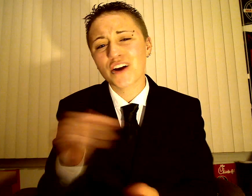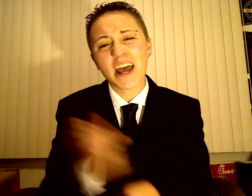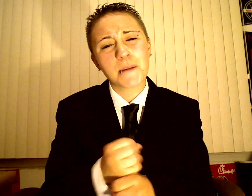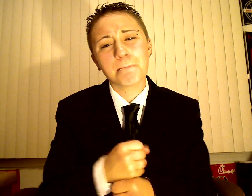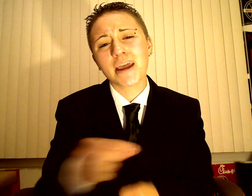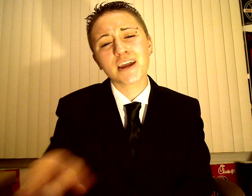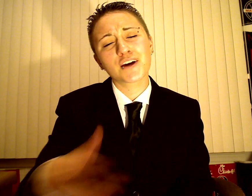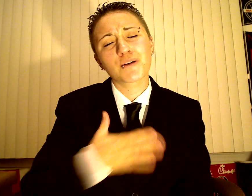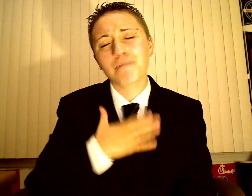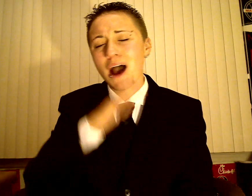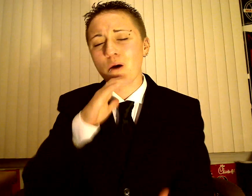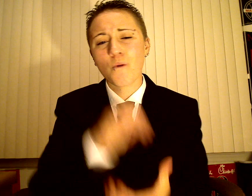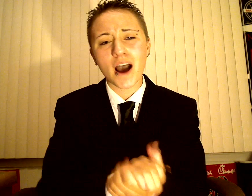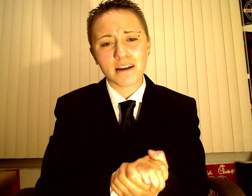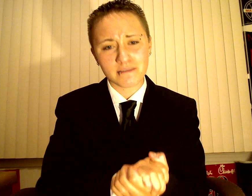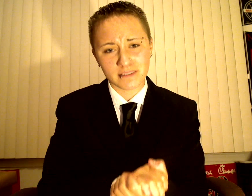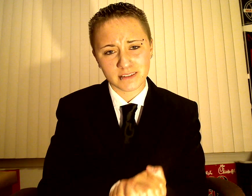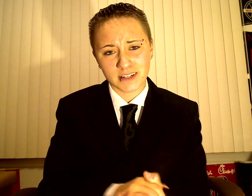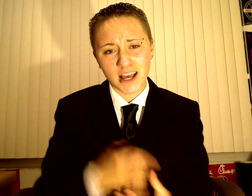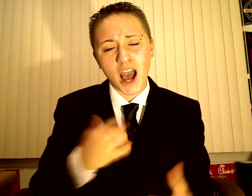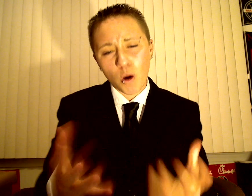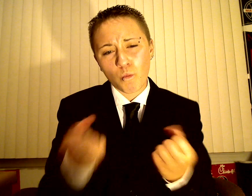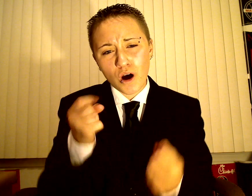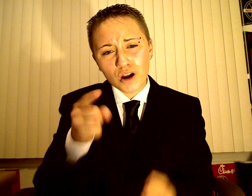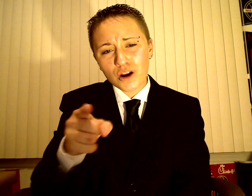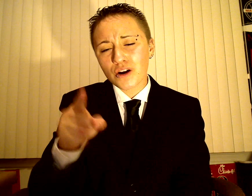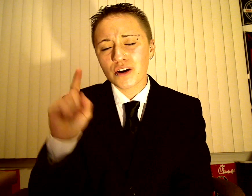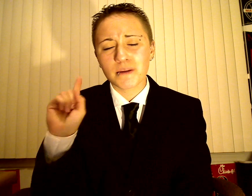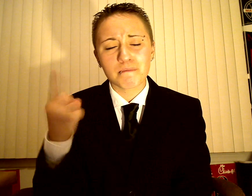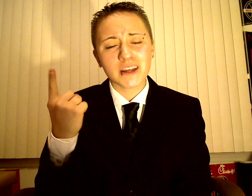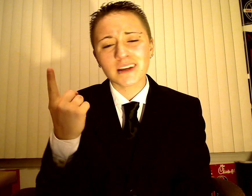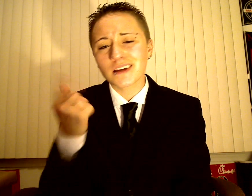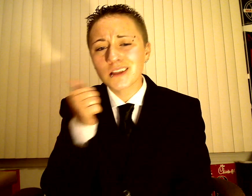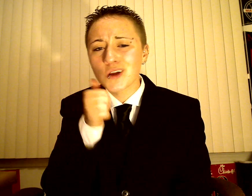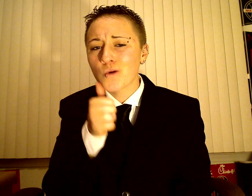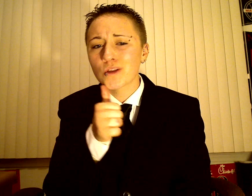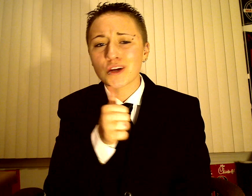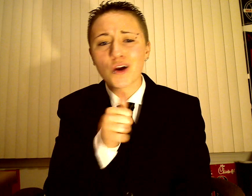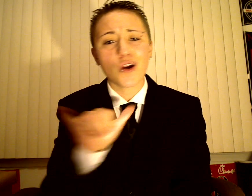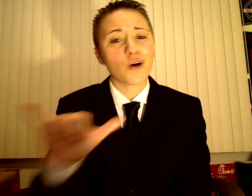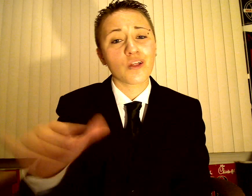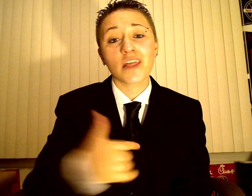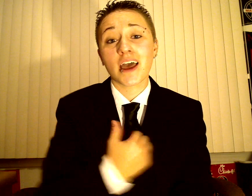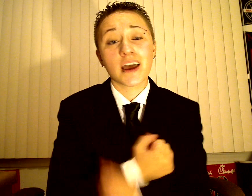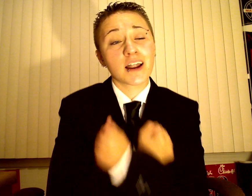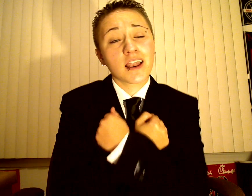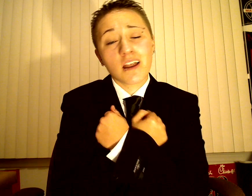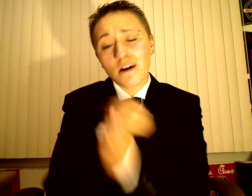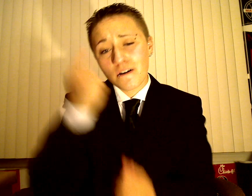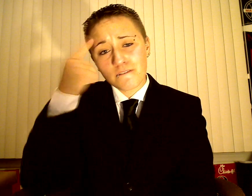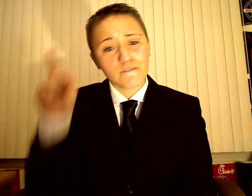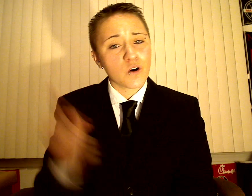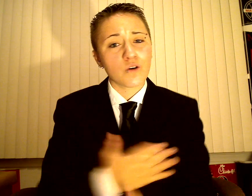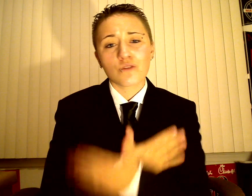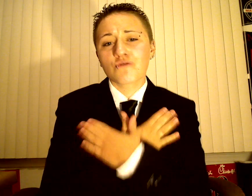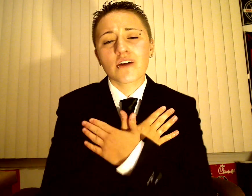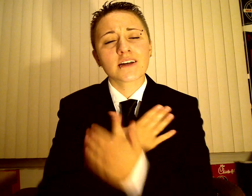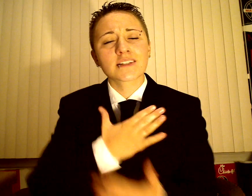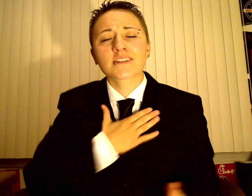And make her my wife I want her to be the only girl that I love for the rest